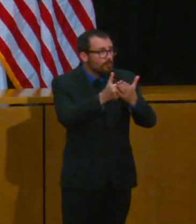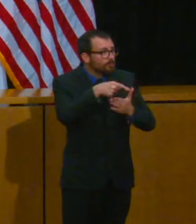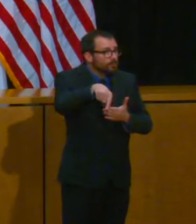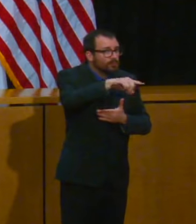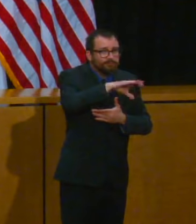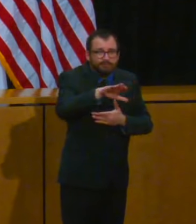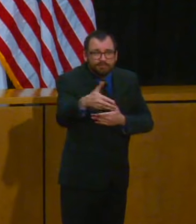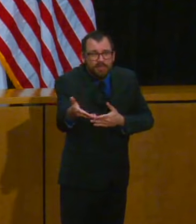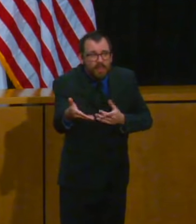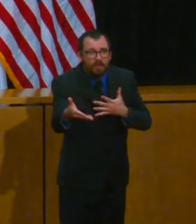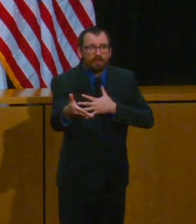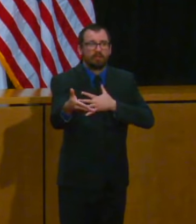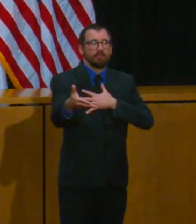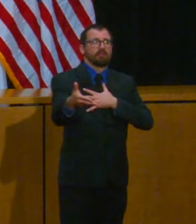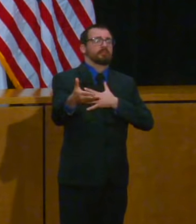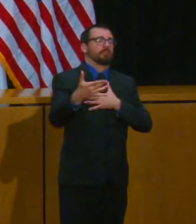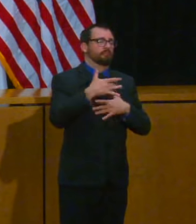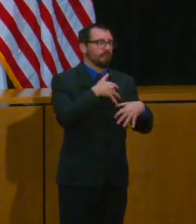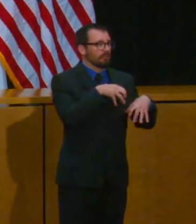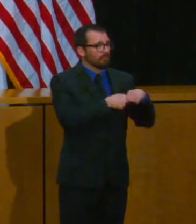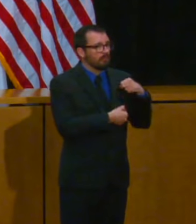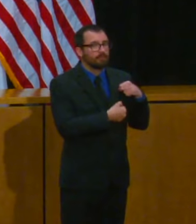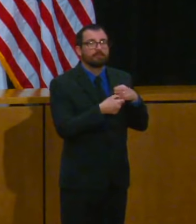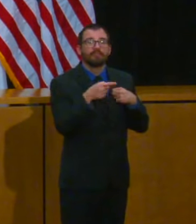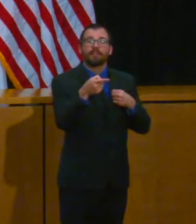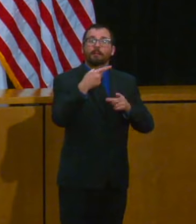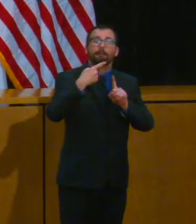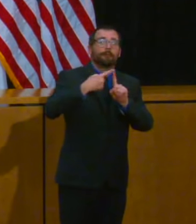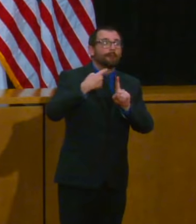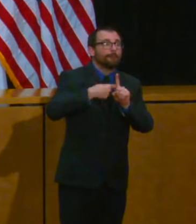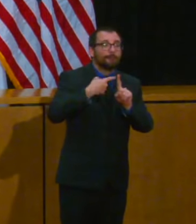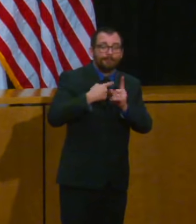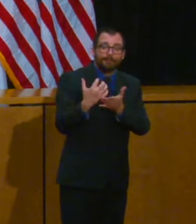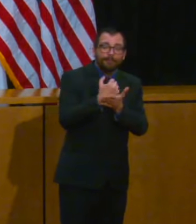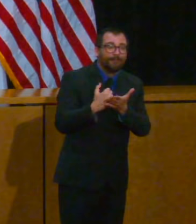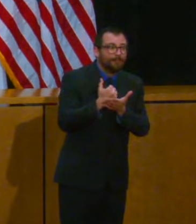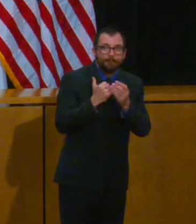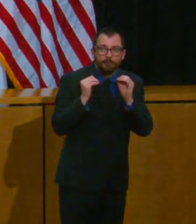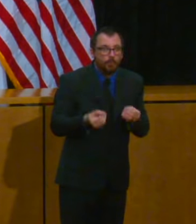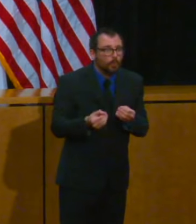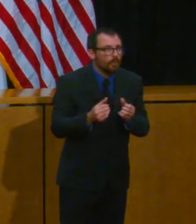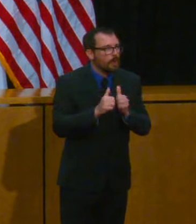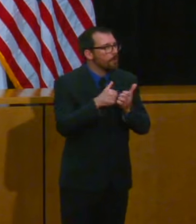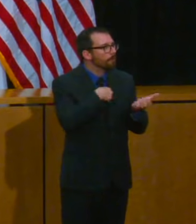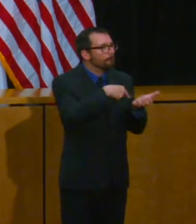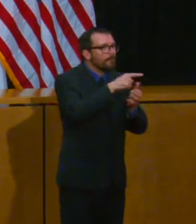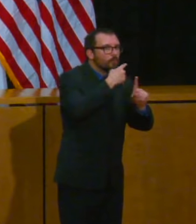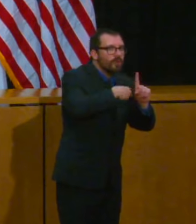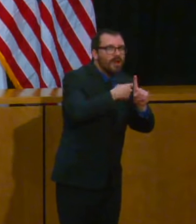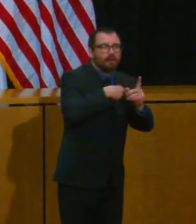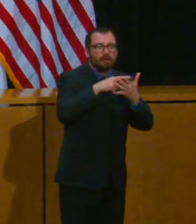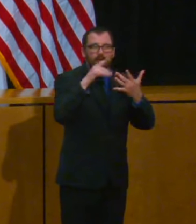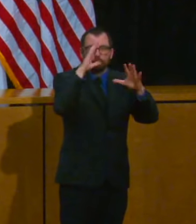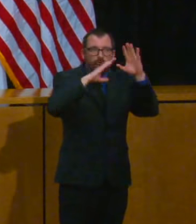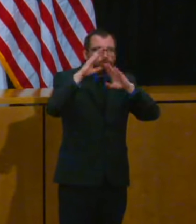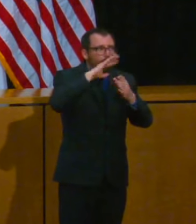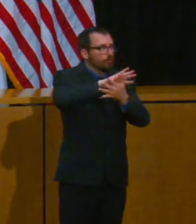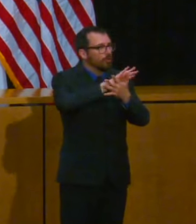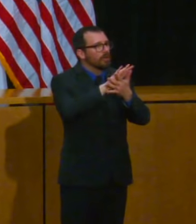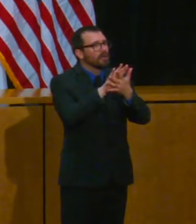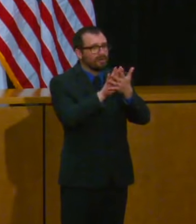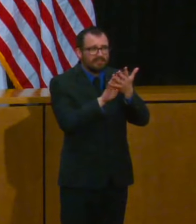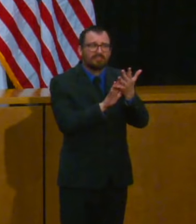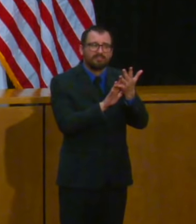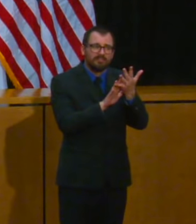real and can affect our mental well-being and that of our loved ones nearly half of Americans report that the